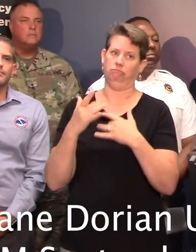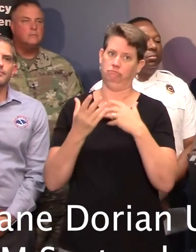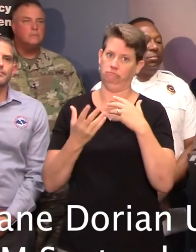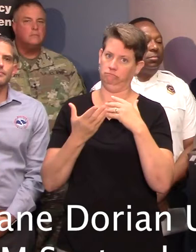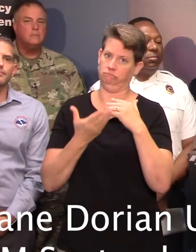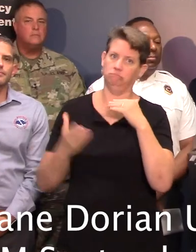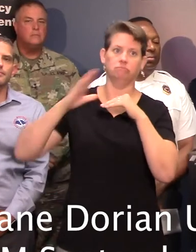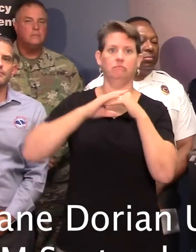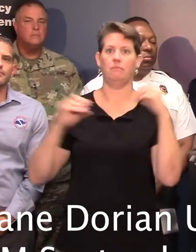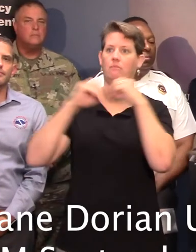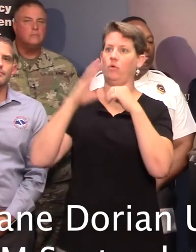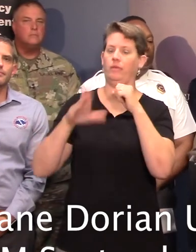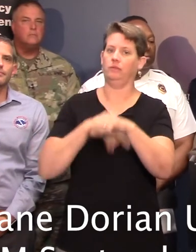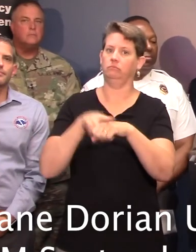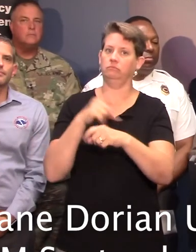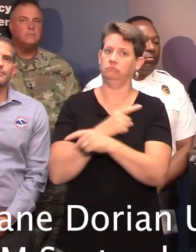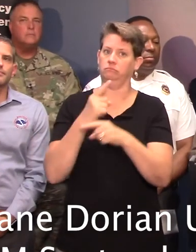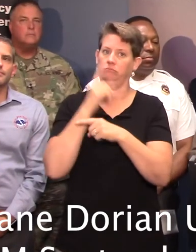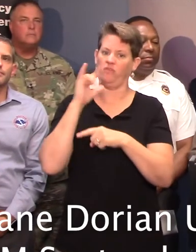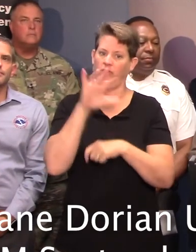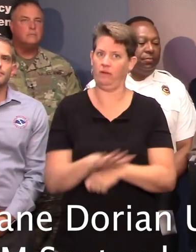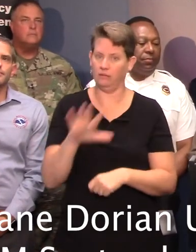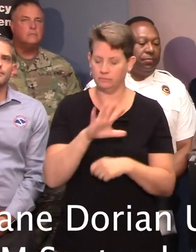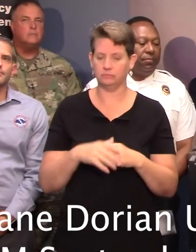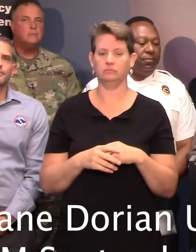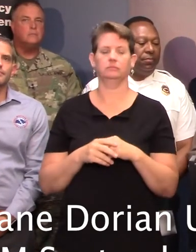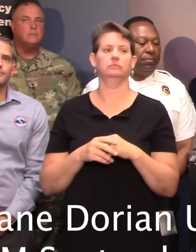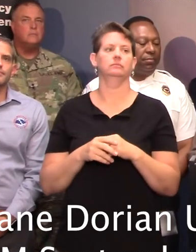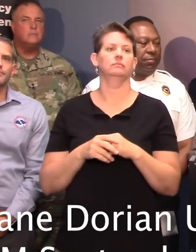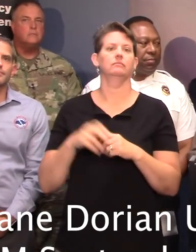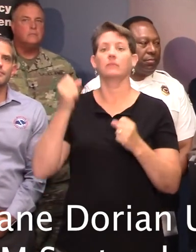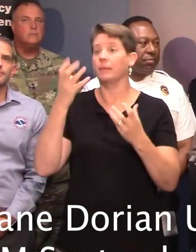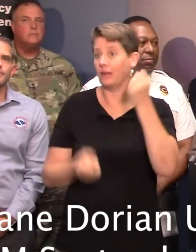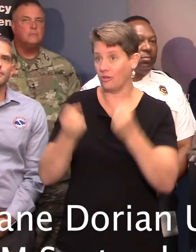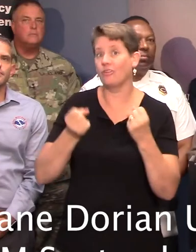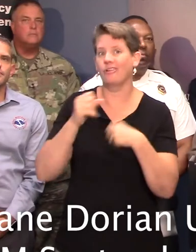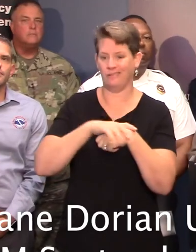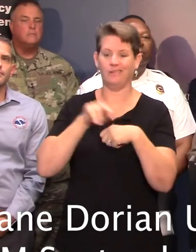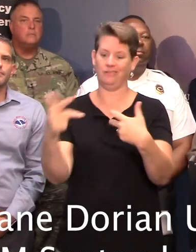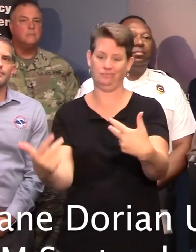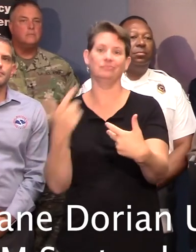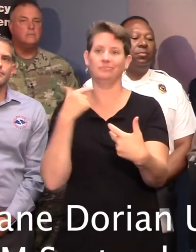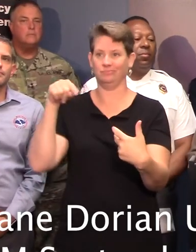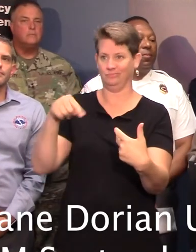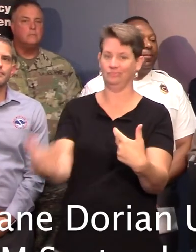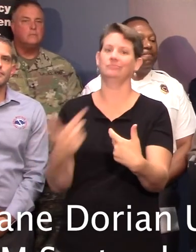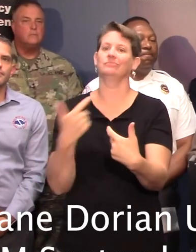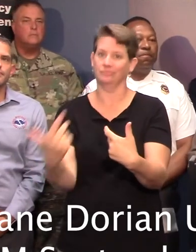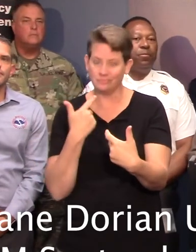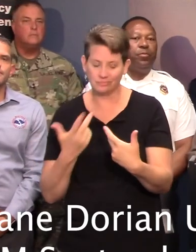capacity for that section of interstate. A lot of vehicles were obviously using the reverse side of the interstate to